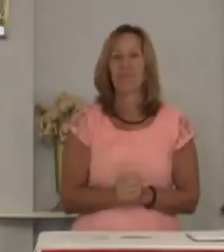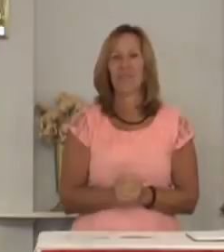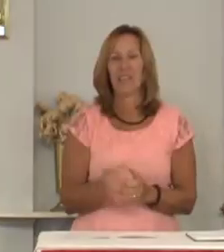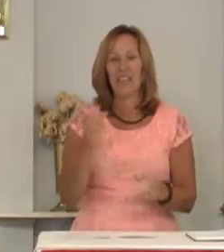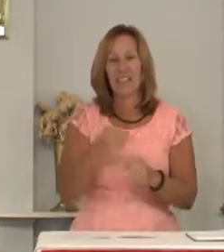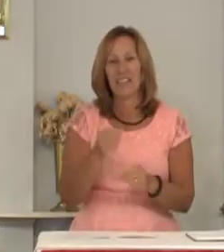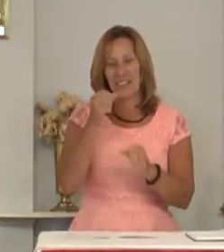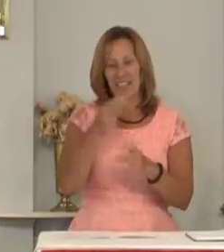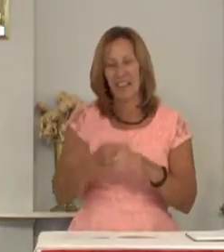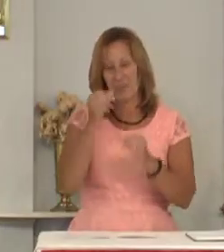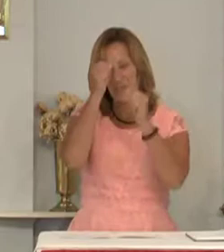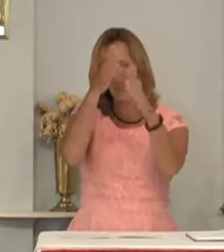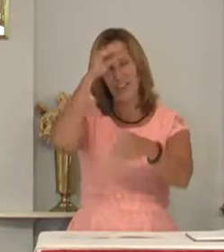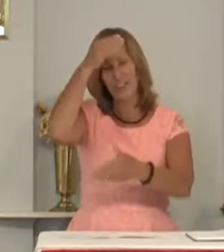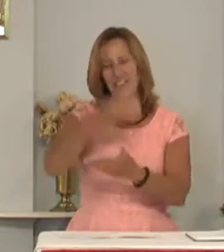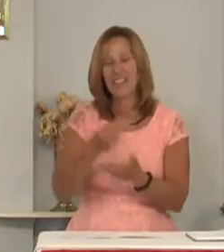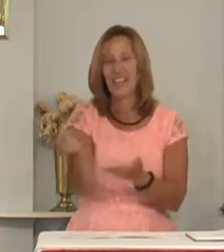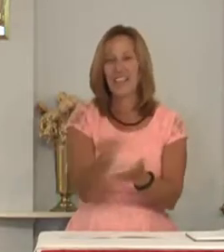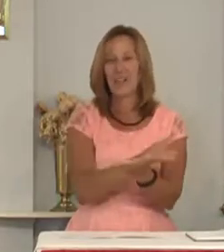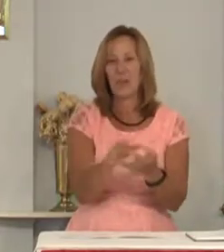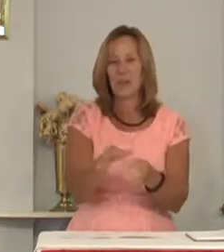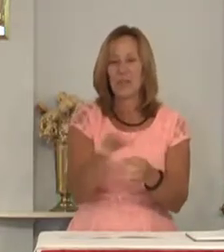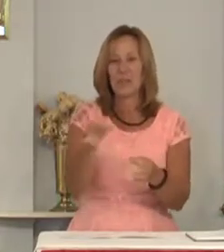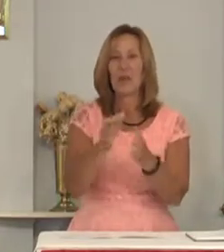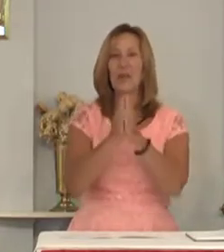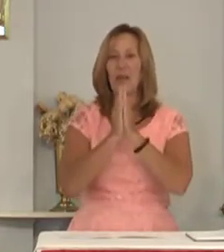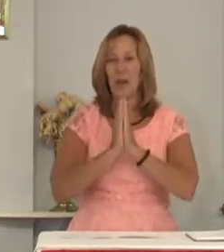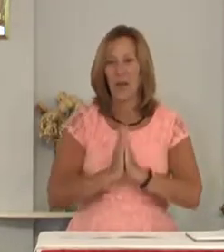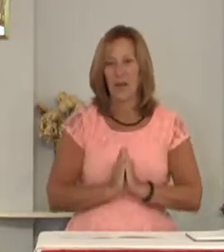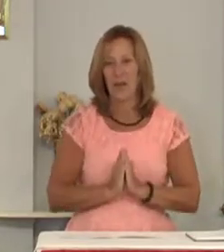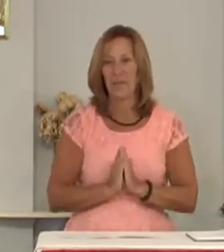In the name of the Father, and of the Son, and of the Holy Spirit.